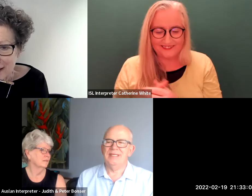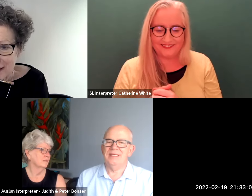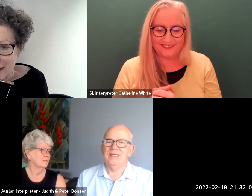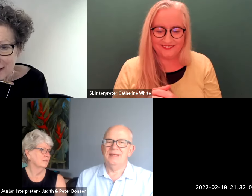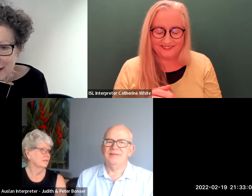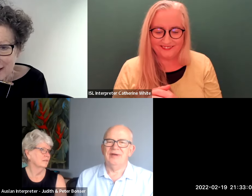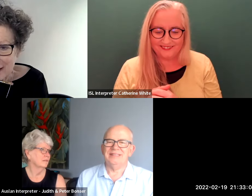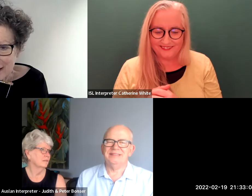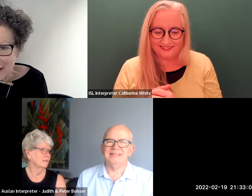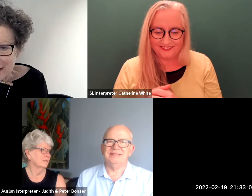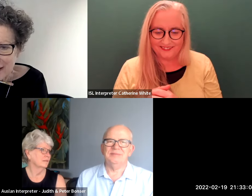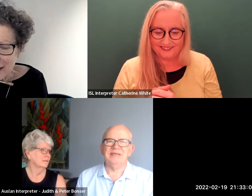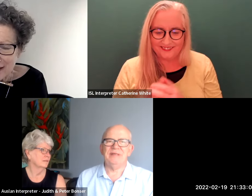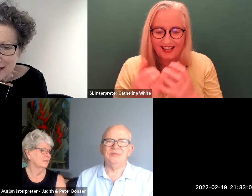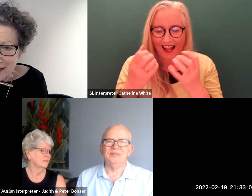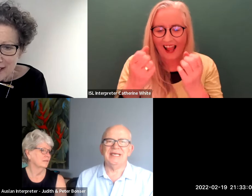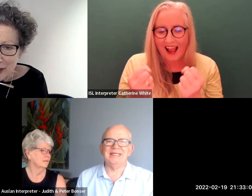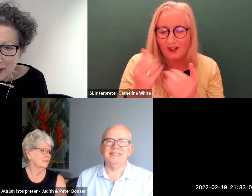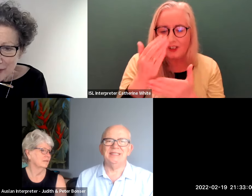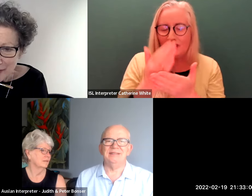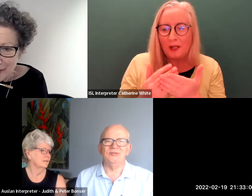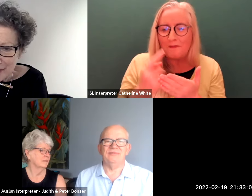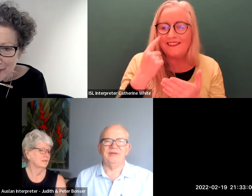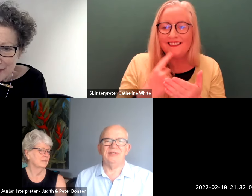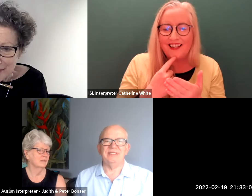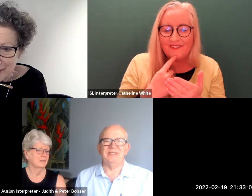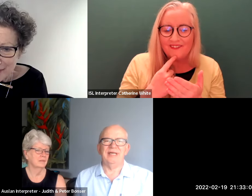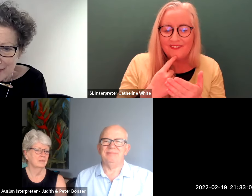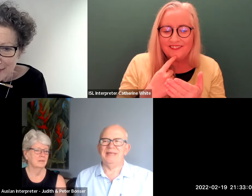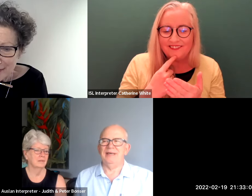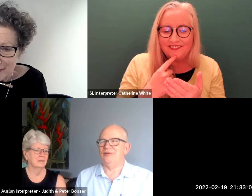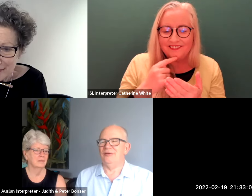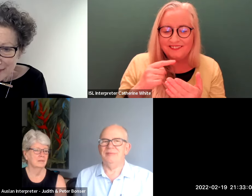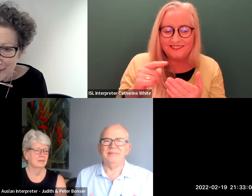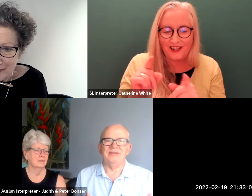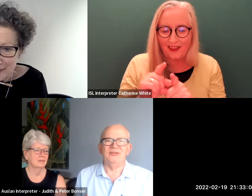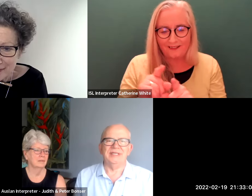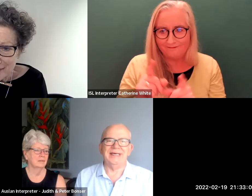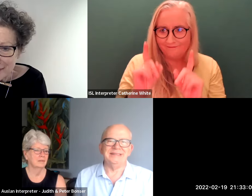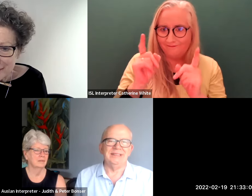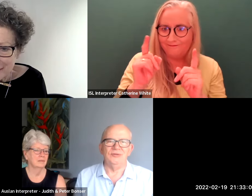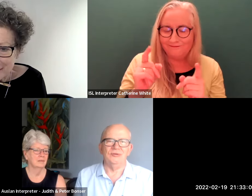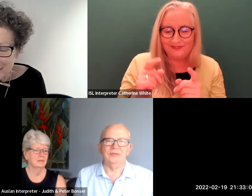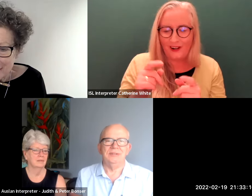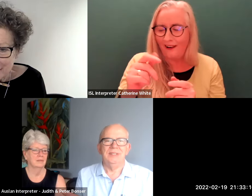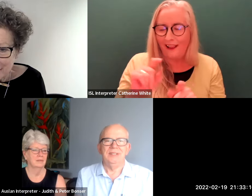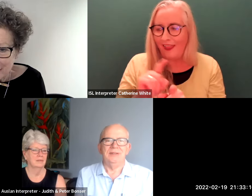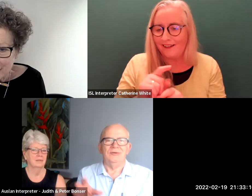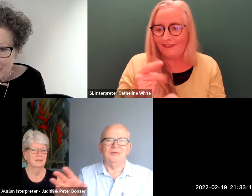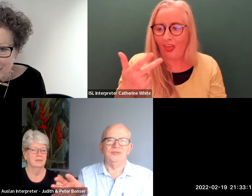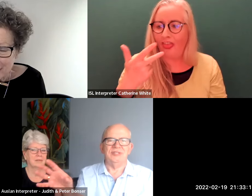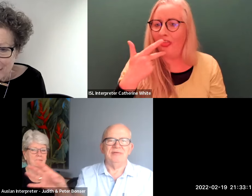um there are some deaf people scattered in sort of very you know like i don't know maybe third cousin or